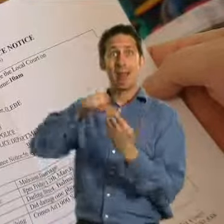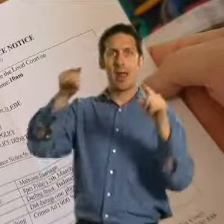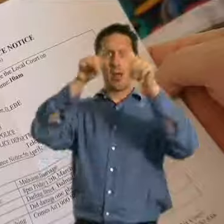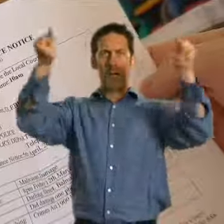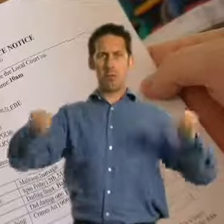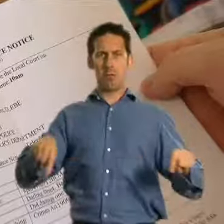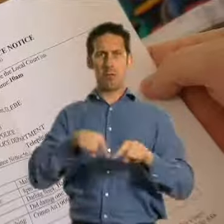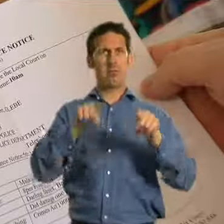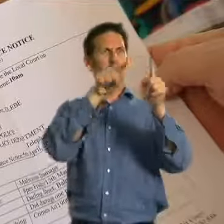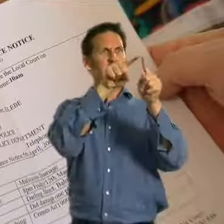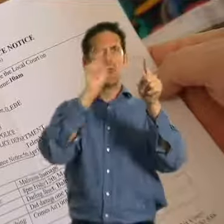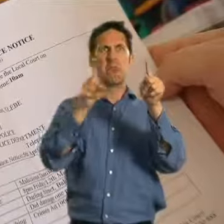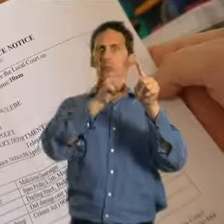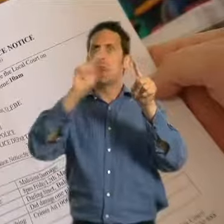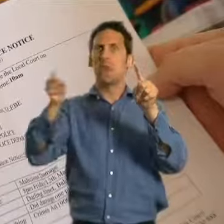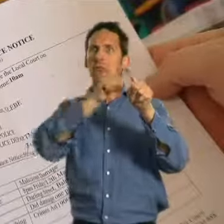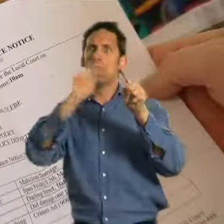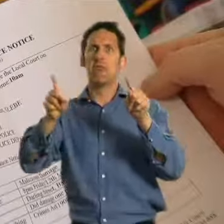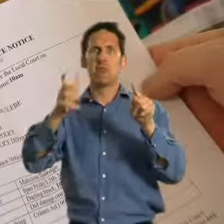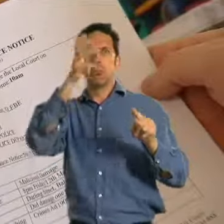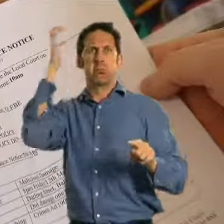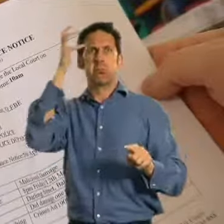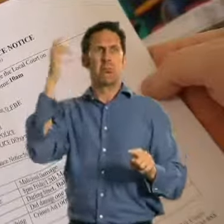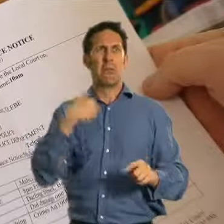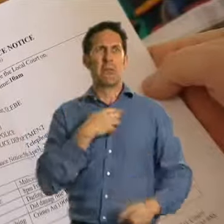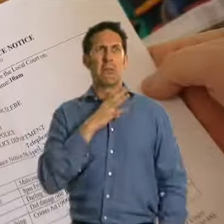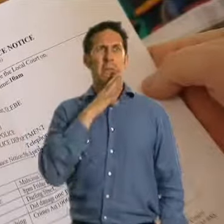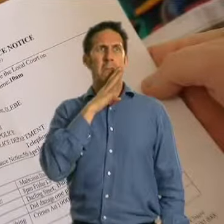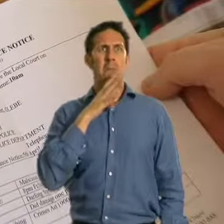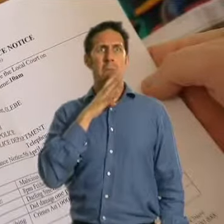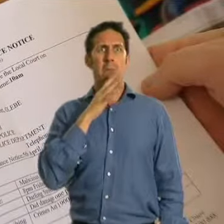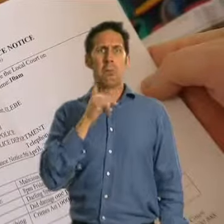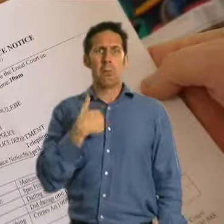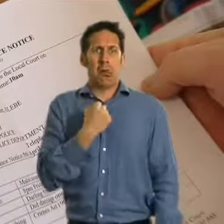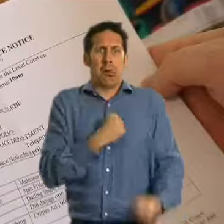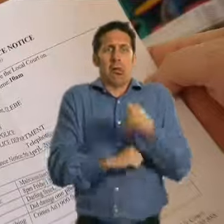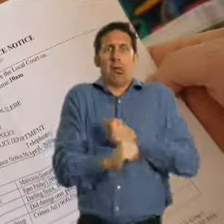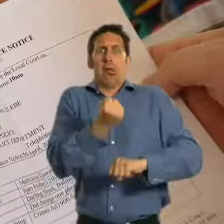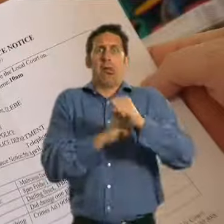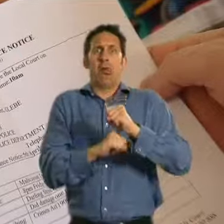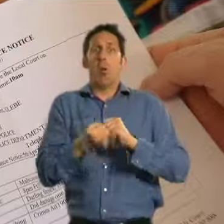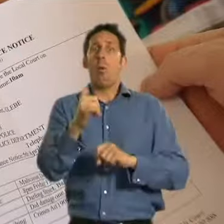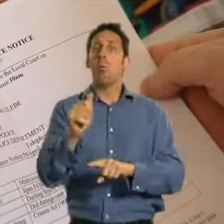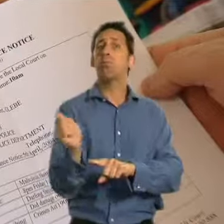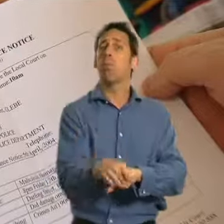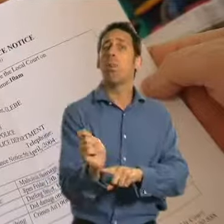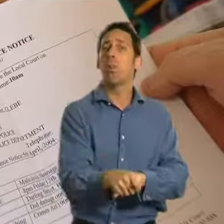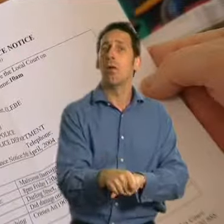Sometimes deaf people get overwhelmed by official letters and try to pretend they don't exist.